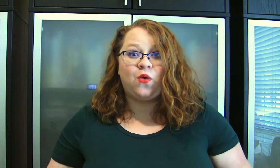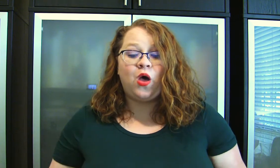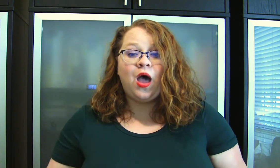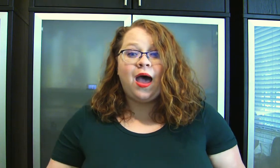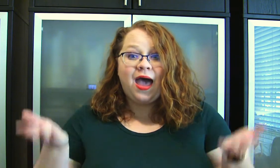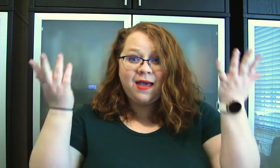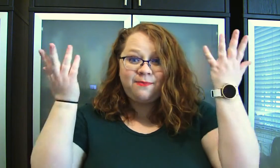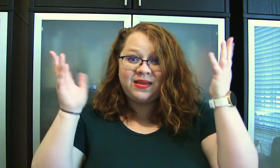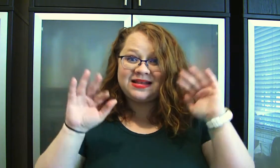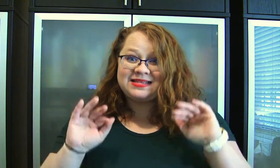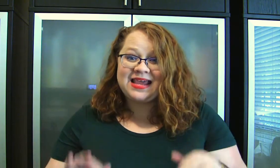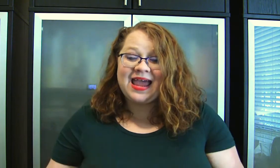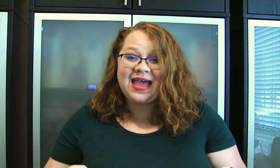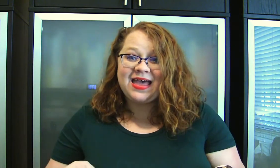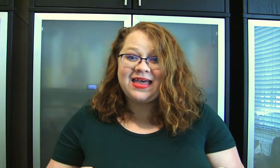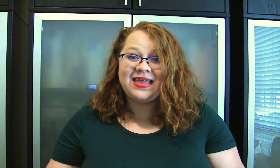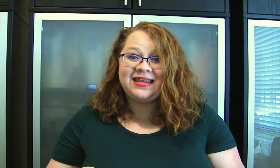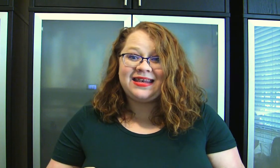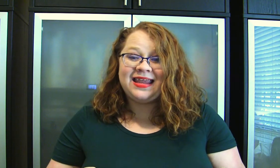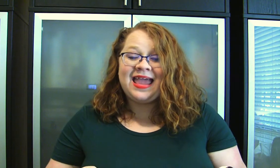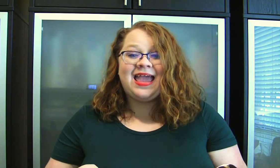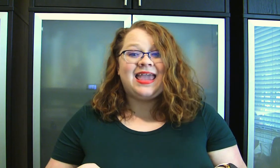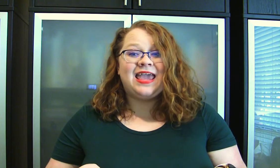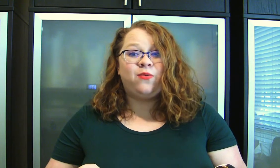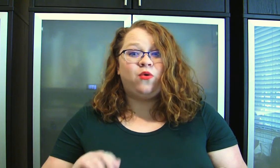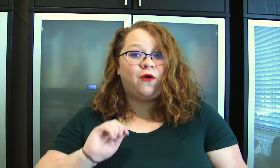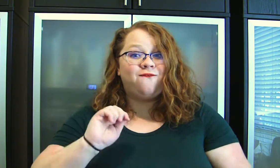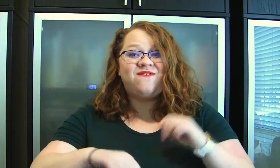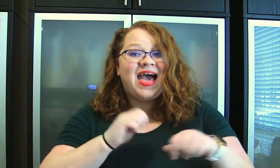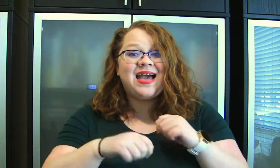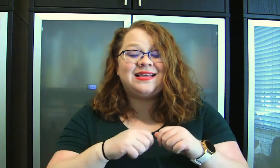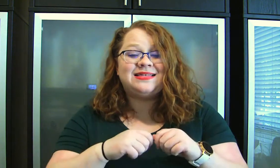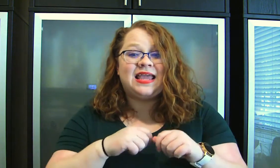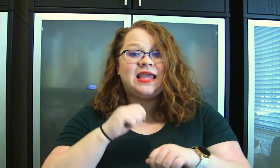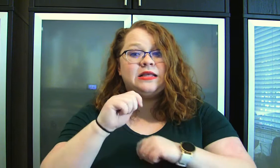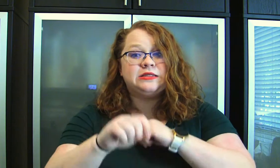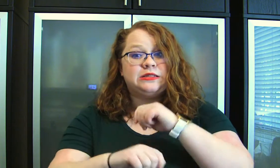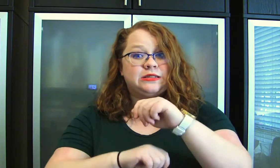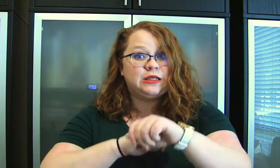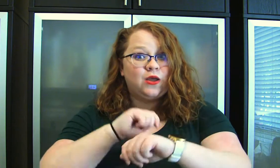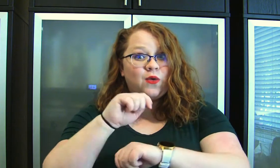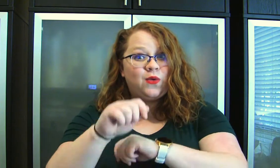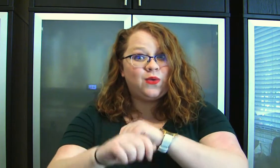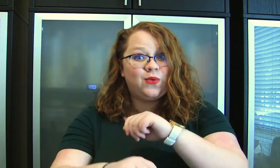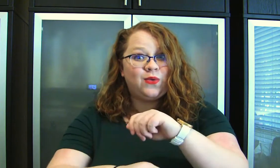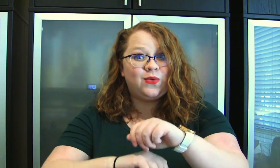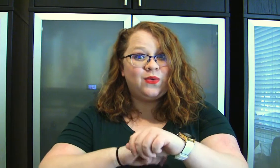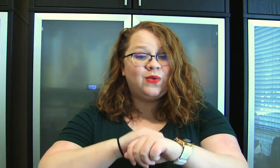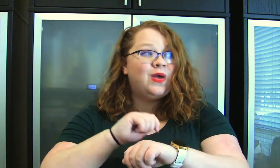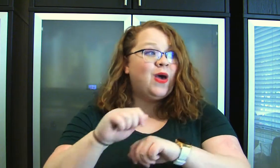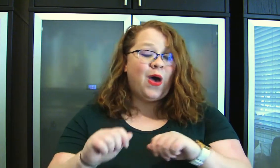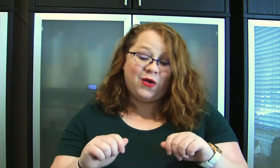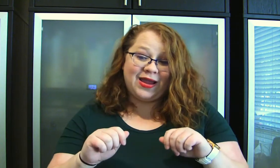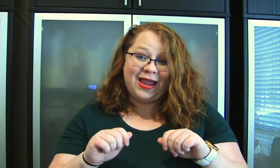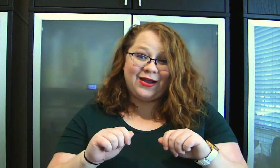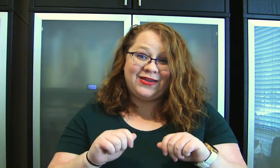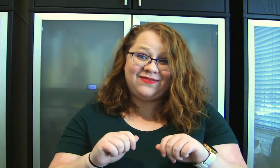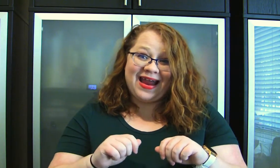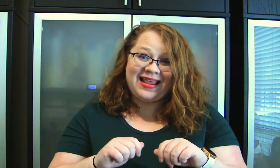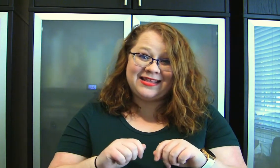up and down. And we'll go fast and slow. Alright, are you ready to